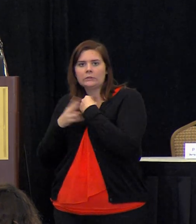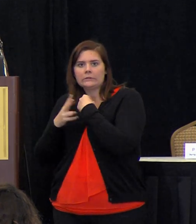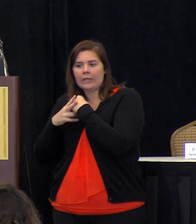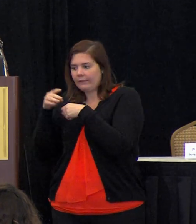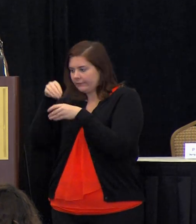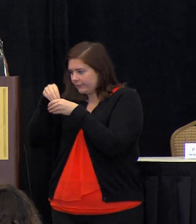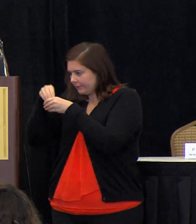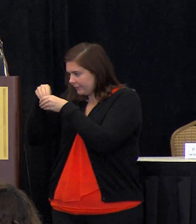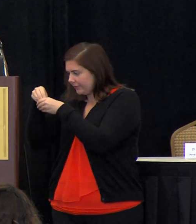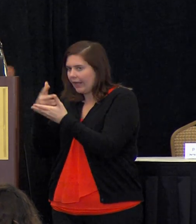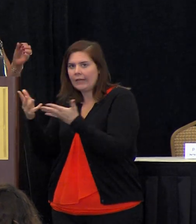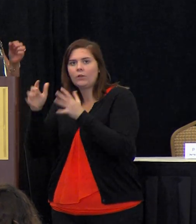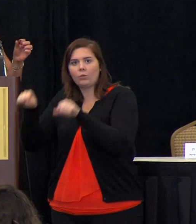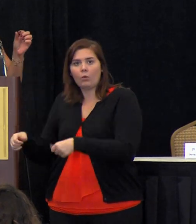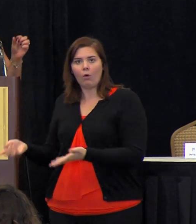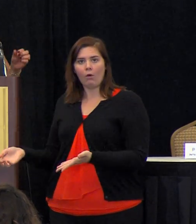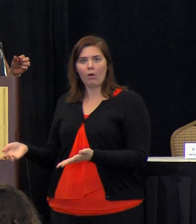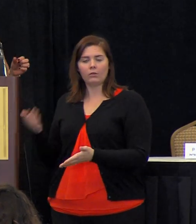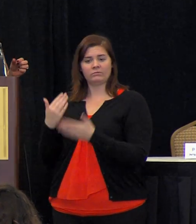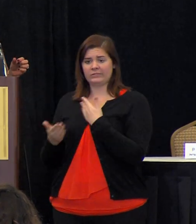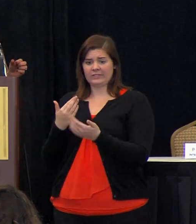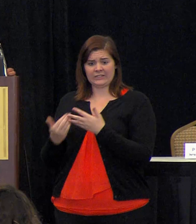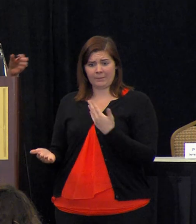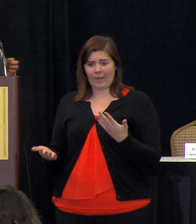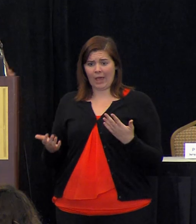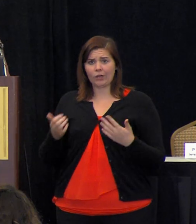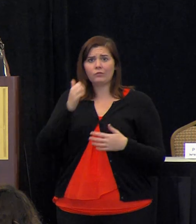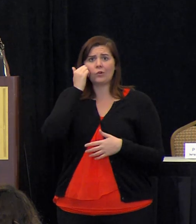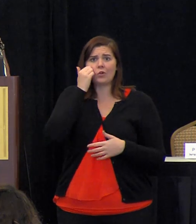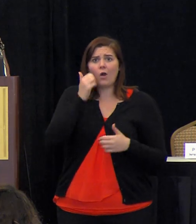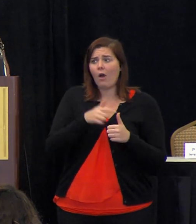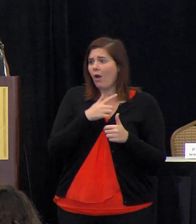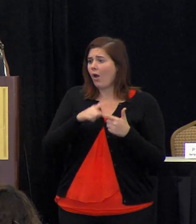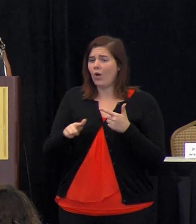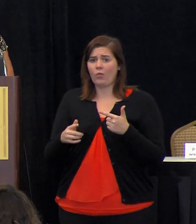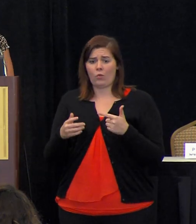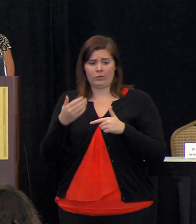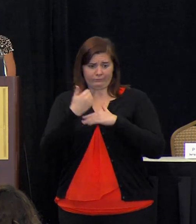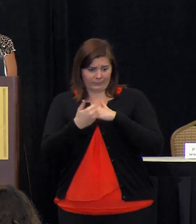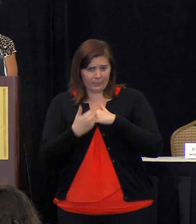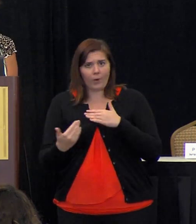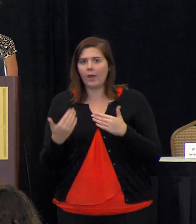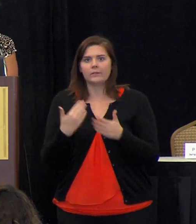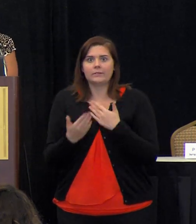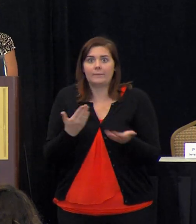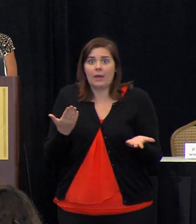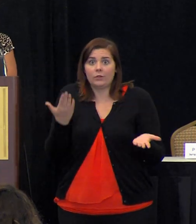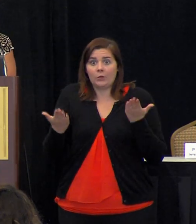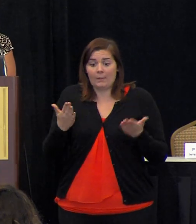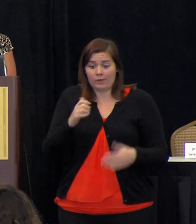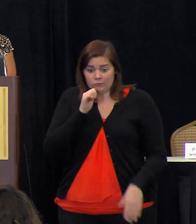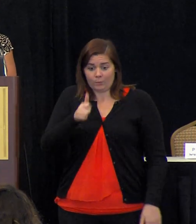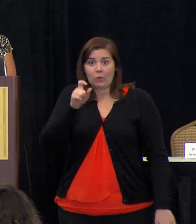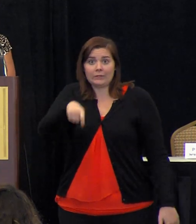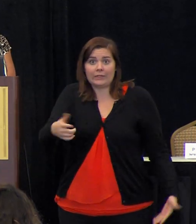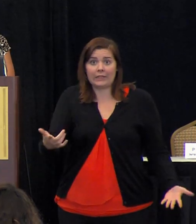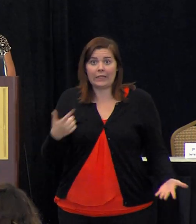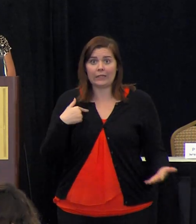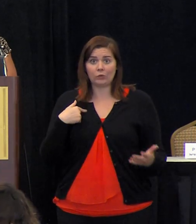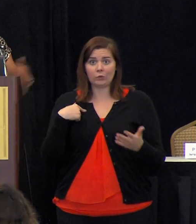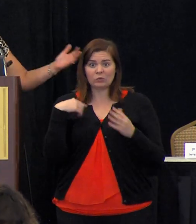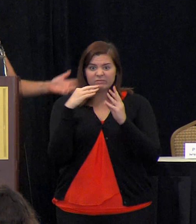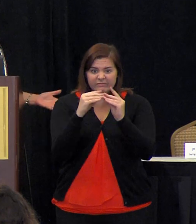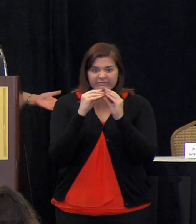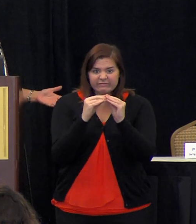little extra thing you could whether that was a piece of cloth or an extra piece of bread because you never know tomorrow you might need to